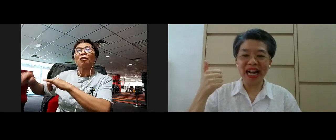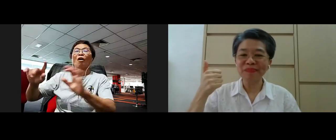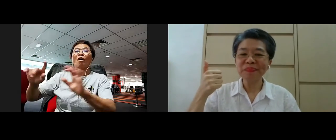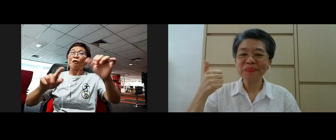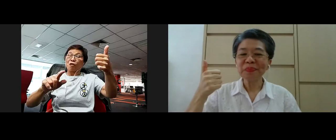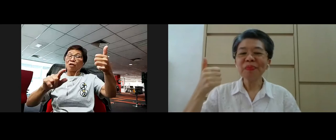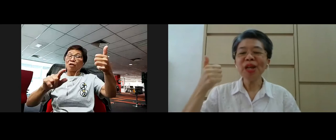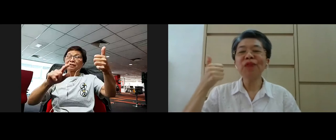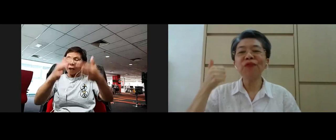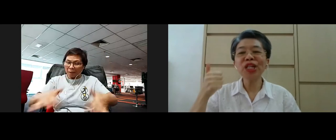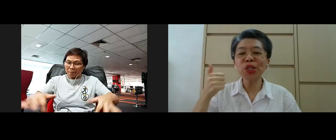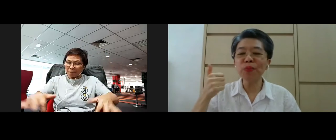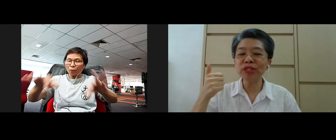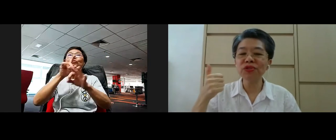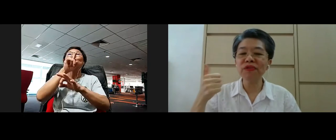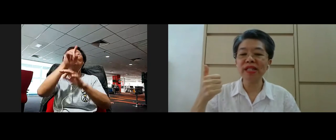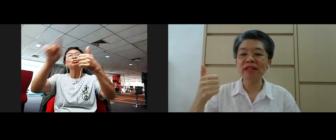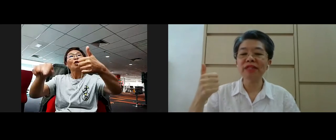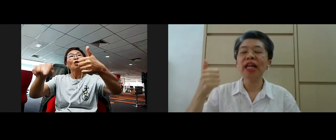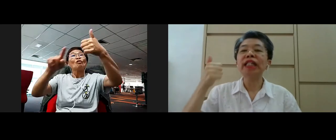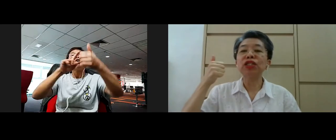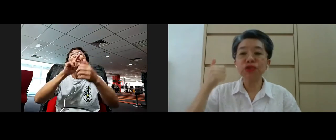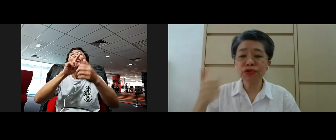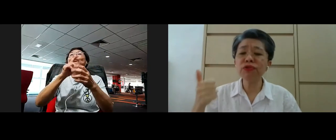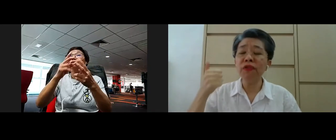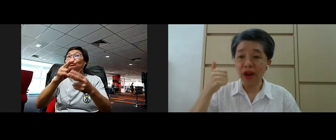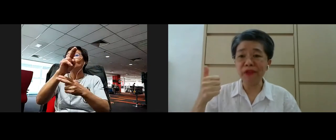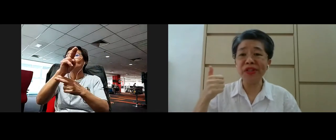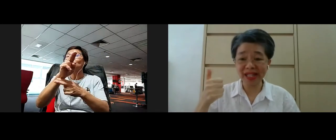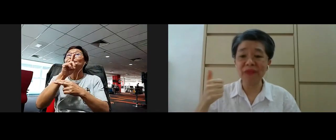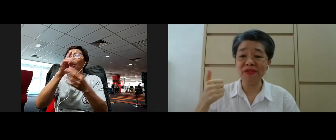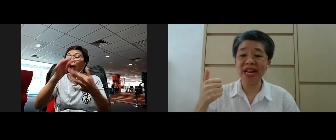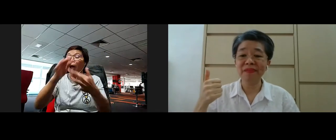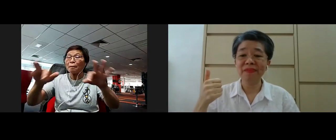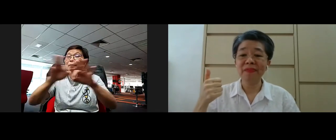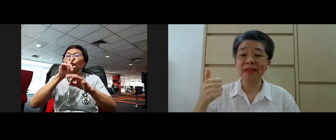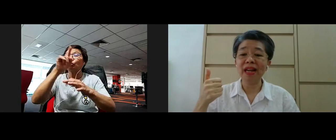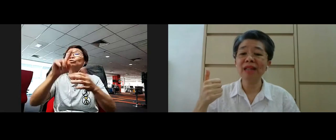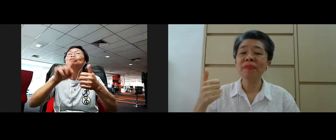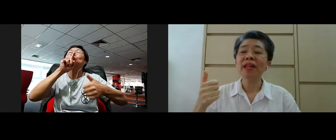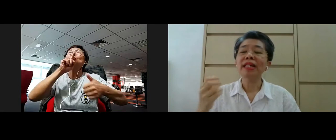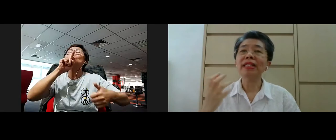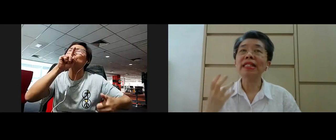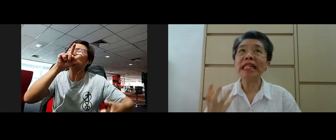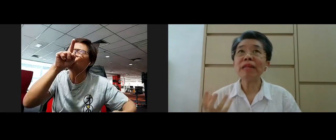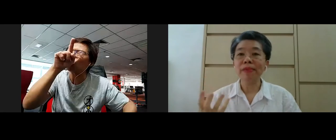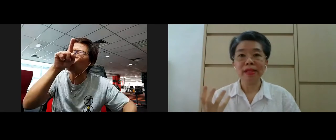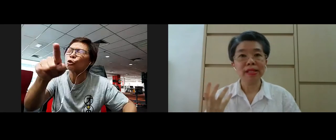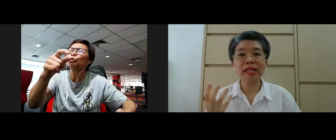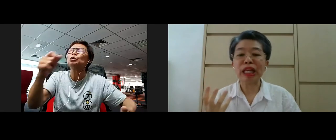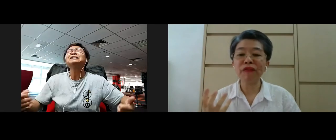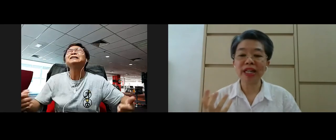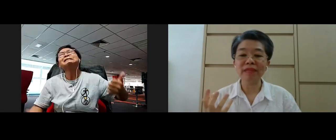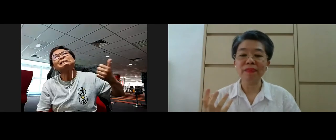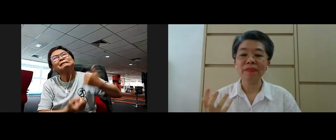Dukkha the first noble truth itself the truth of suffering the deep